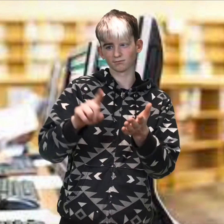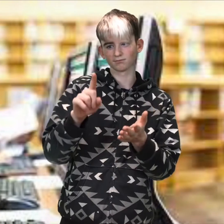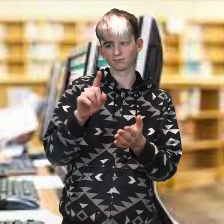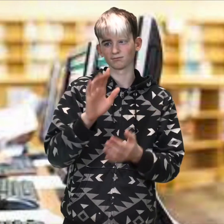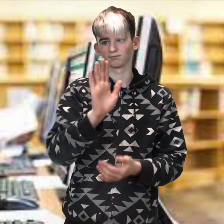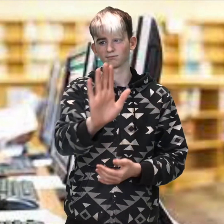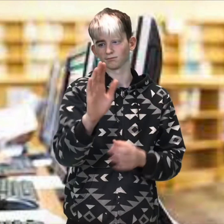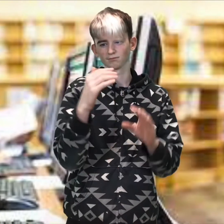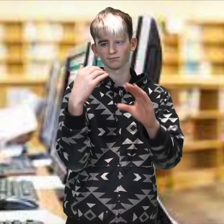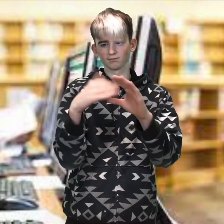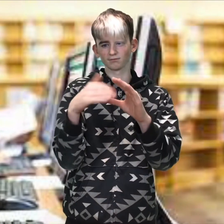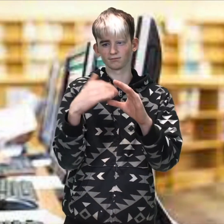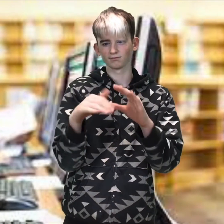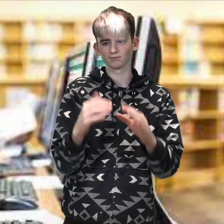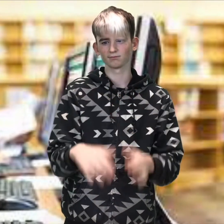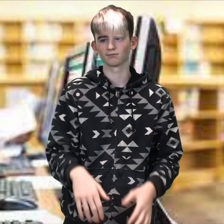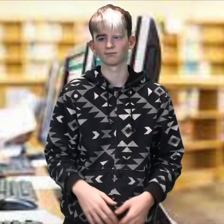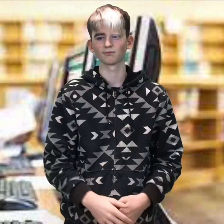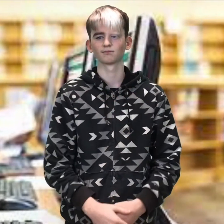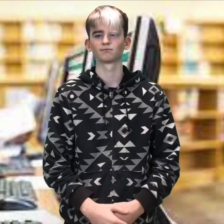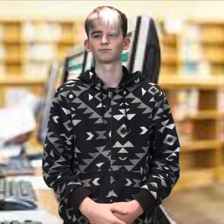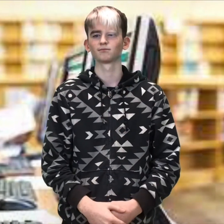Be sure to check your email for further information.